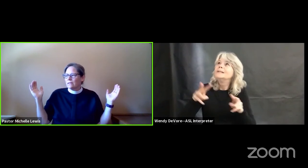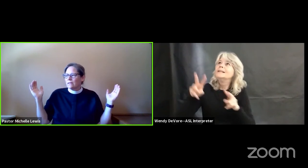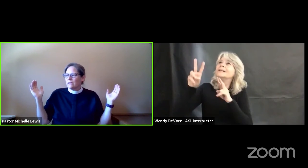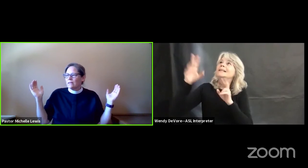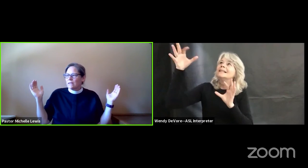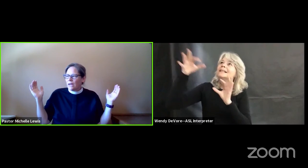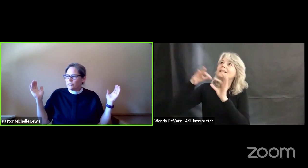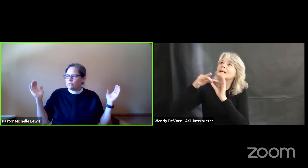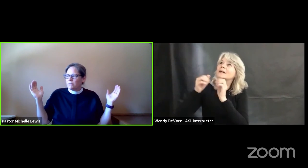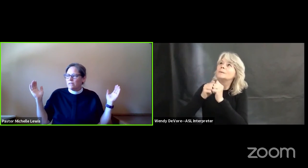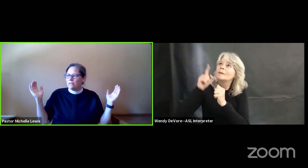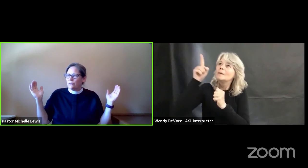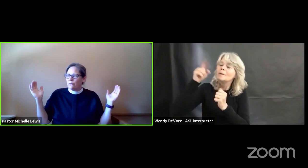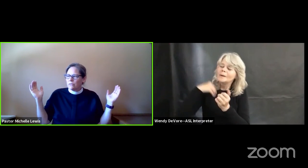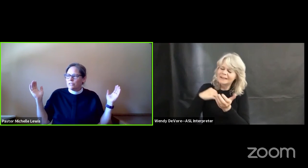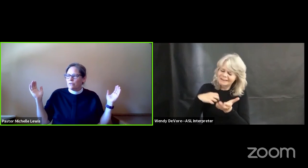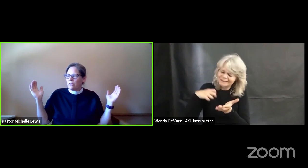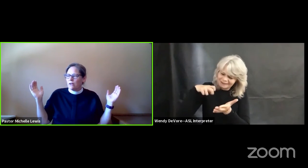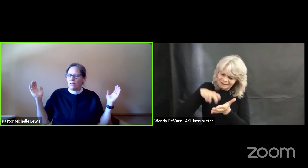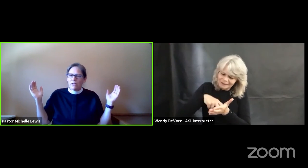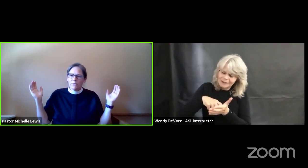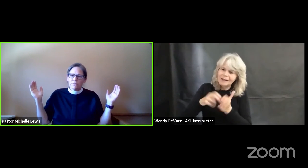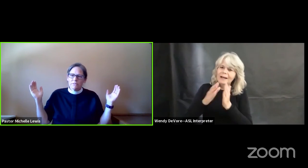Catch me in your strong arms.